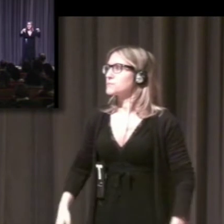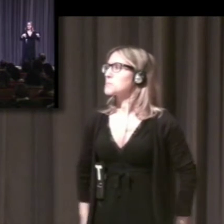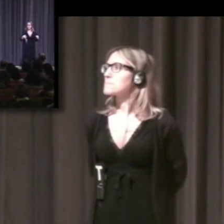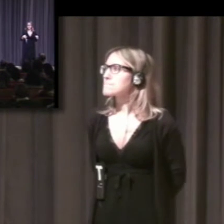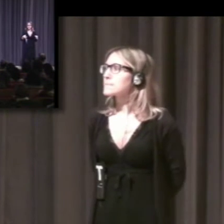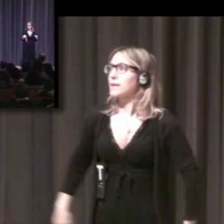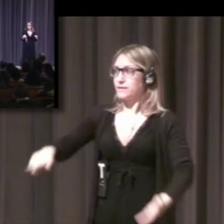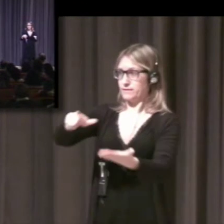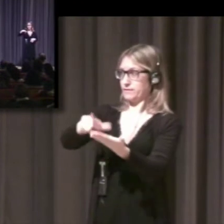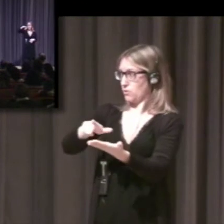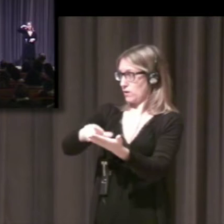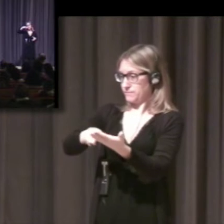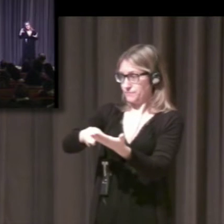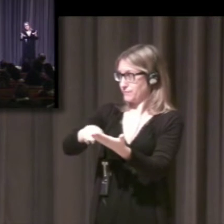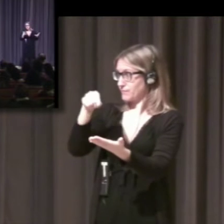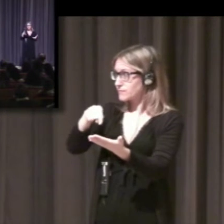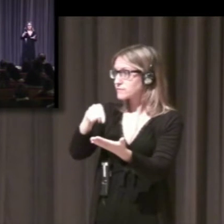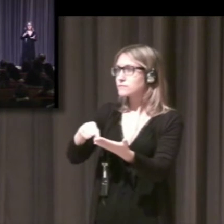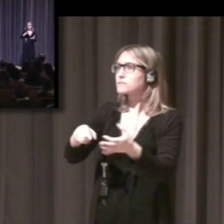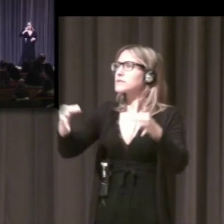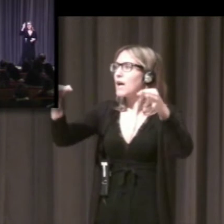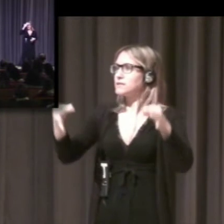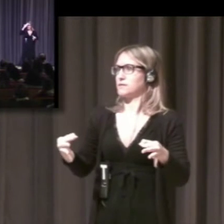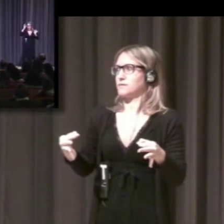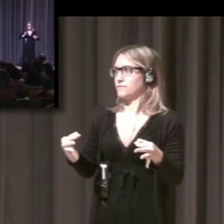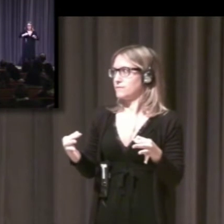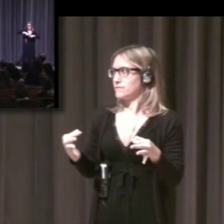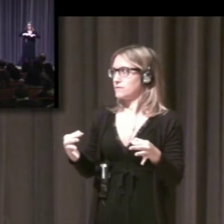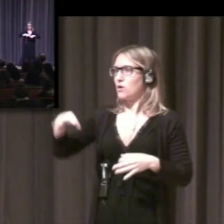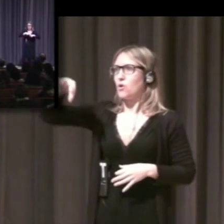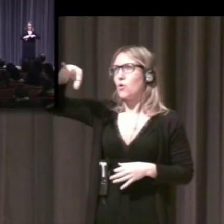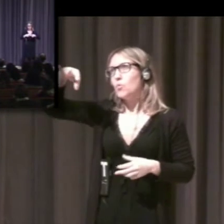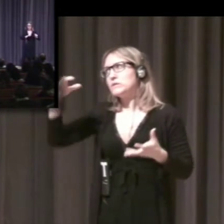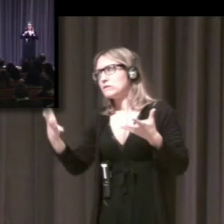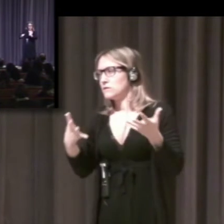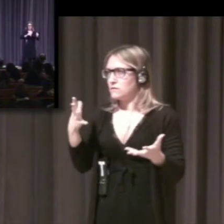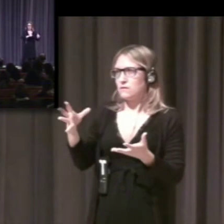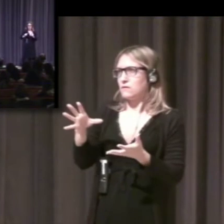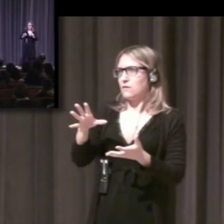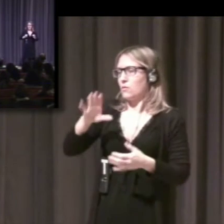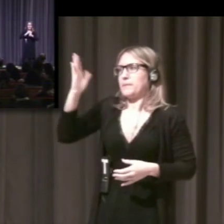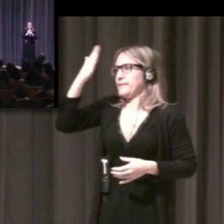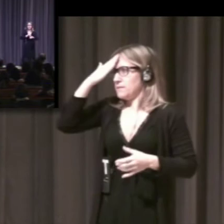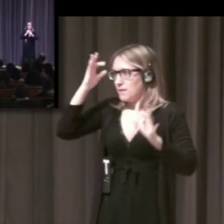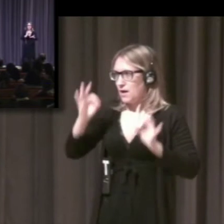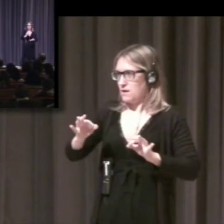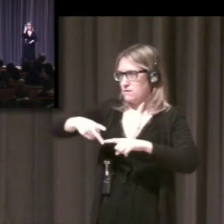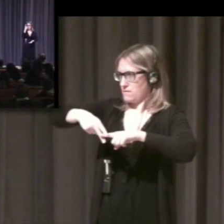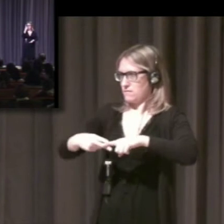That is, if we want information that is beyond our experience,